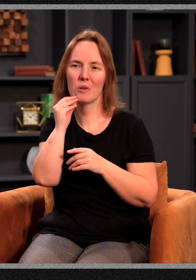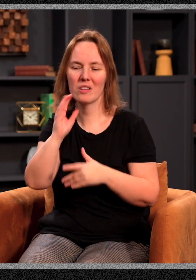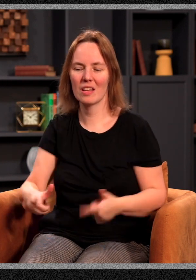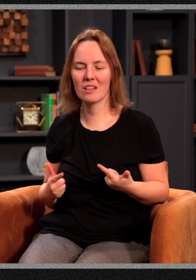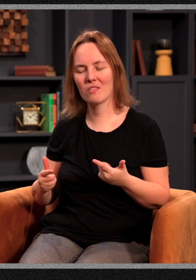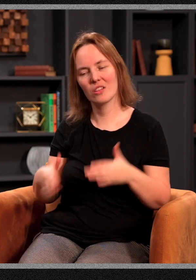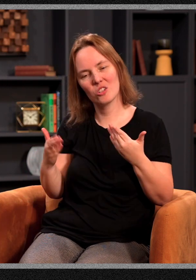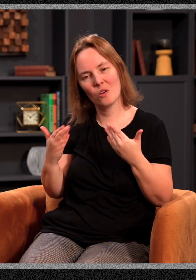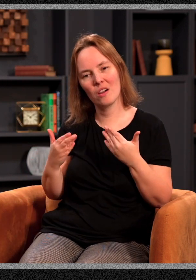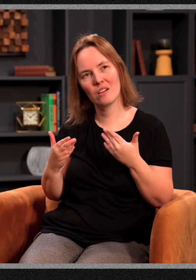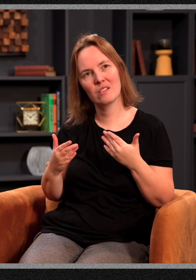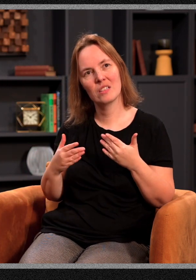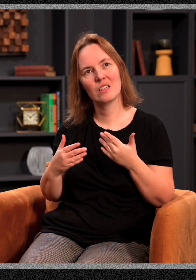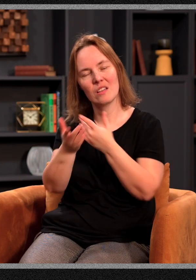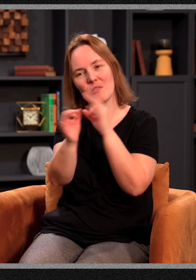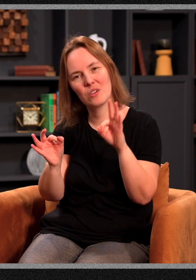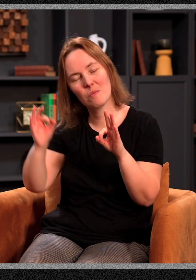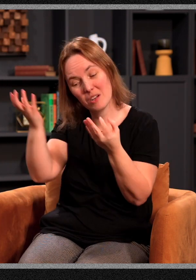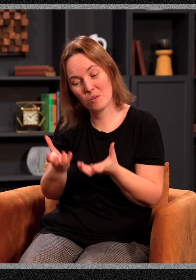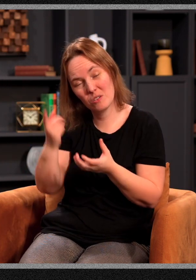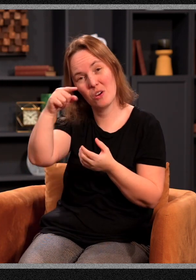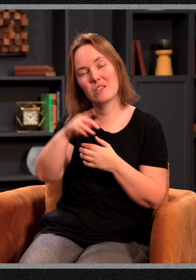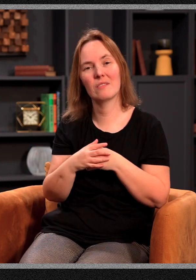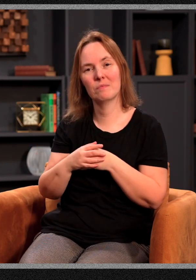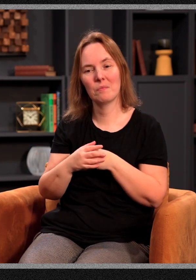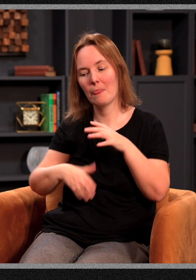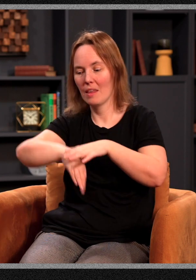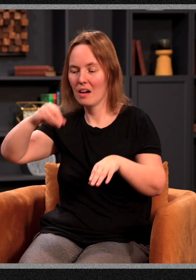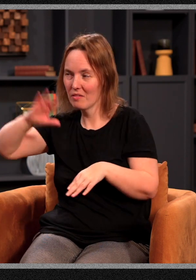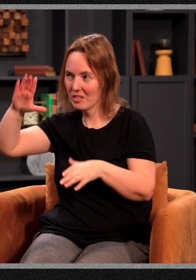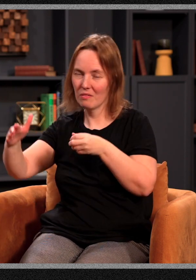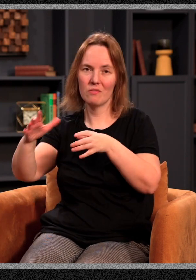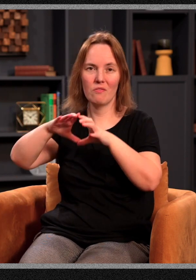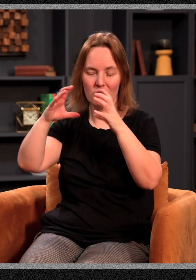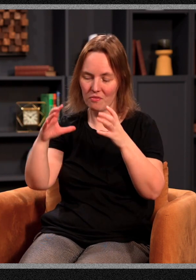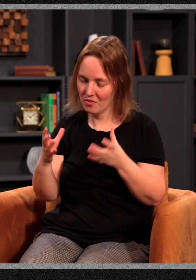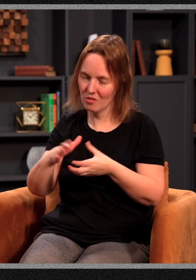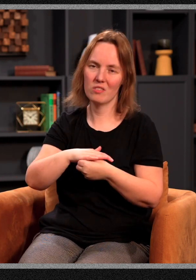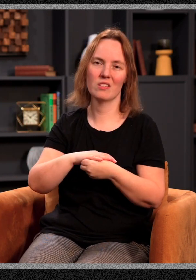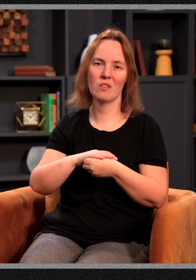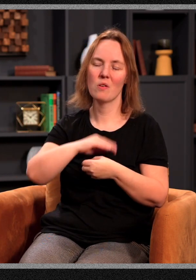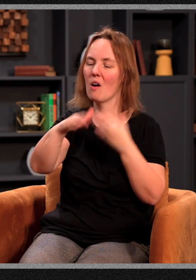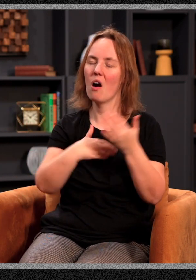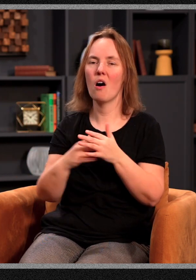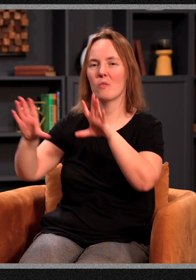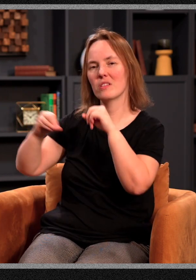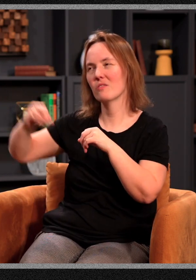and live in the joy and the freedom that he's intended for us. Out of his fullness, we have all received grace in place of